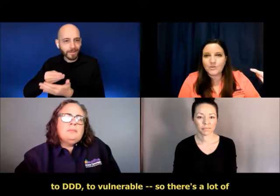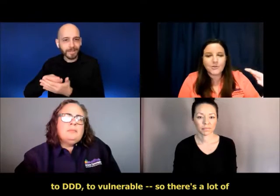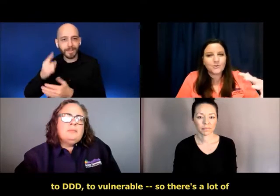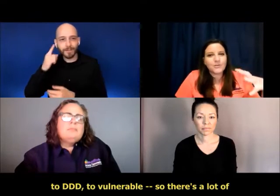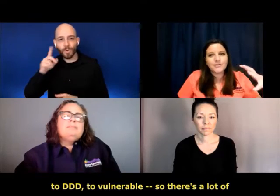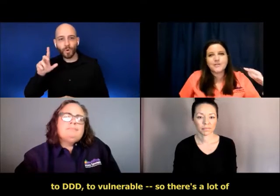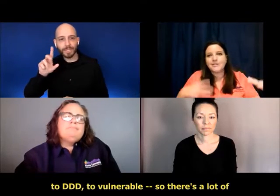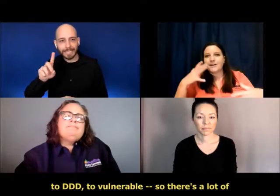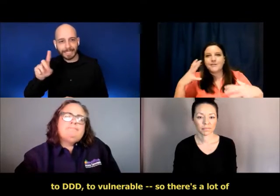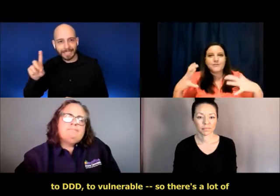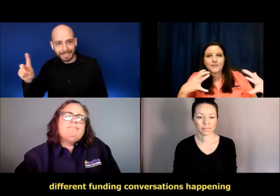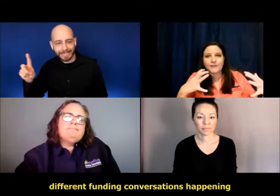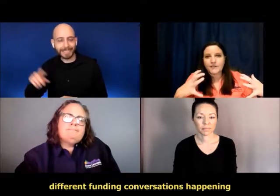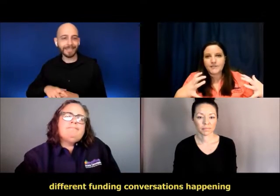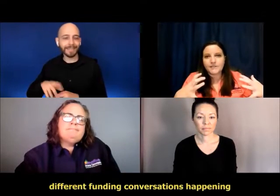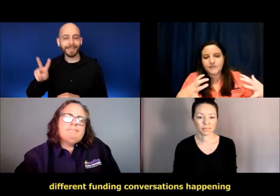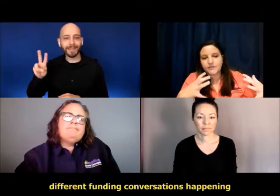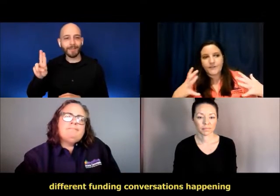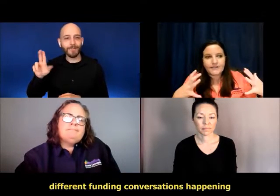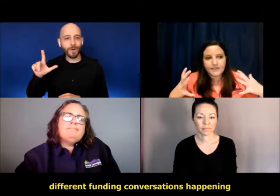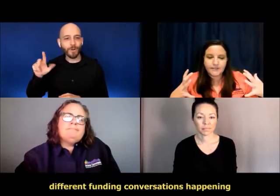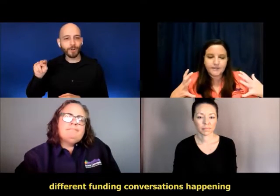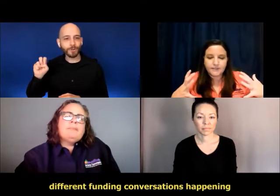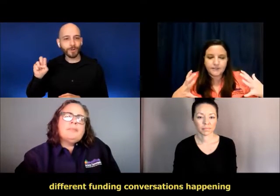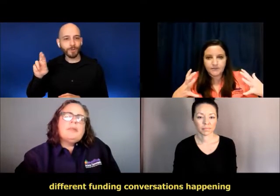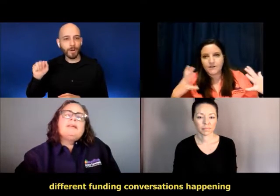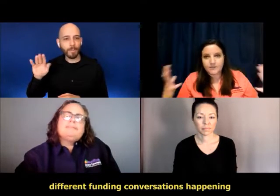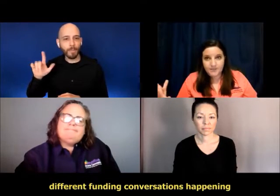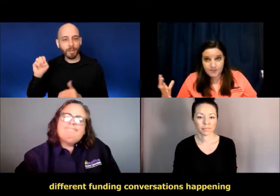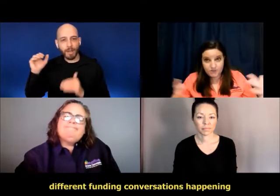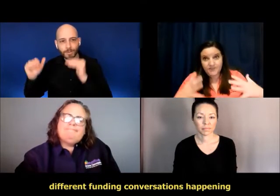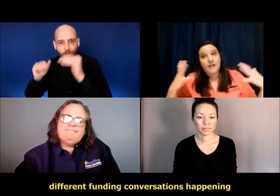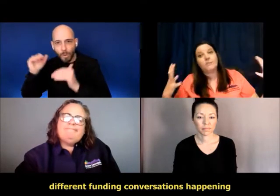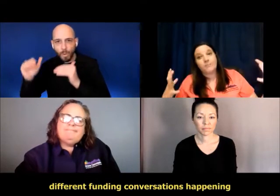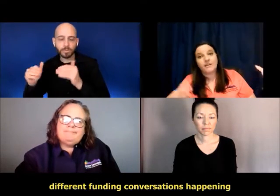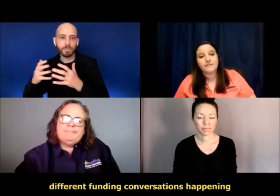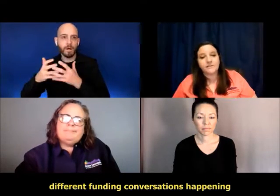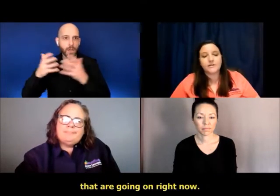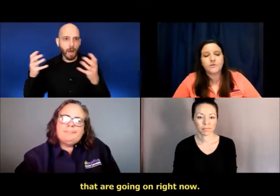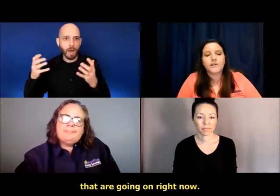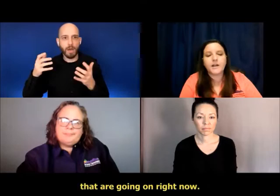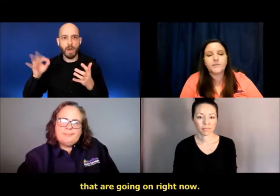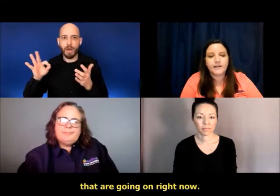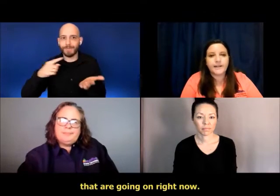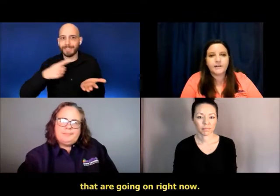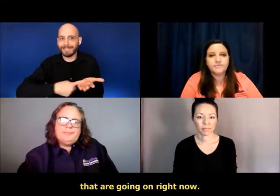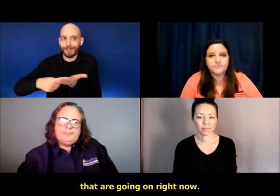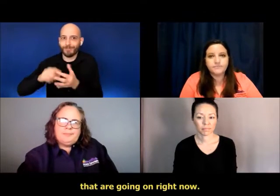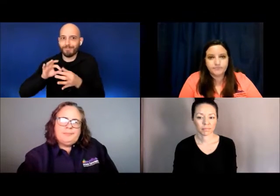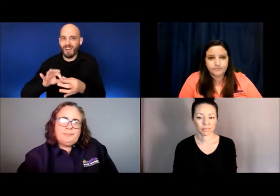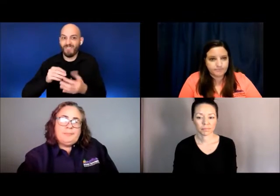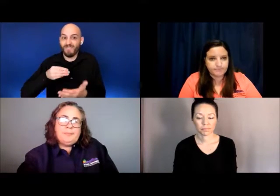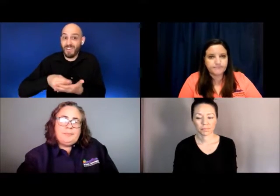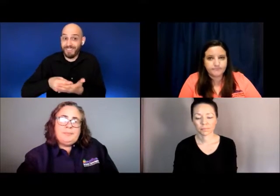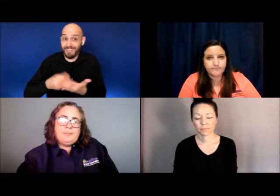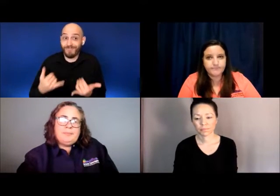vulnerable. So there's a lot of different funding conversations happening that are going on right now.